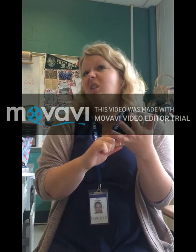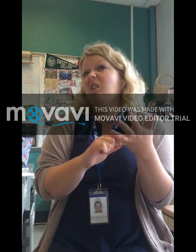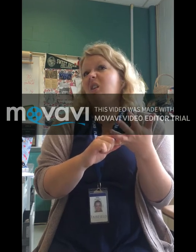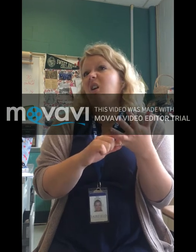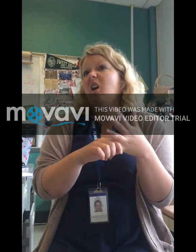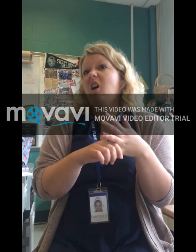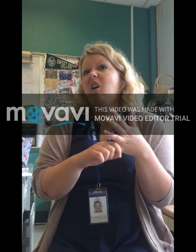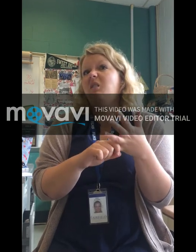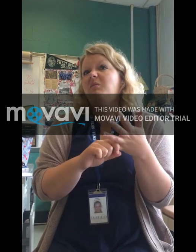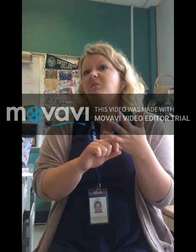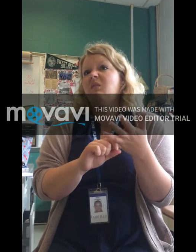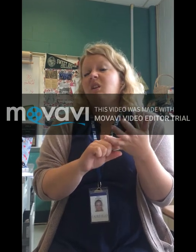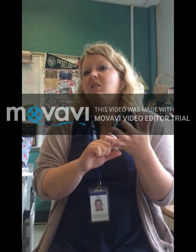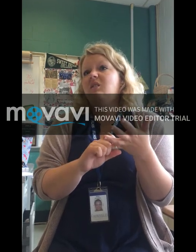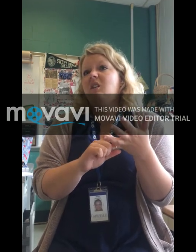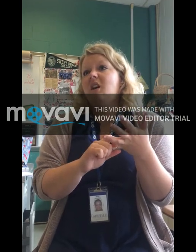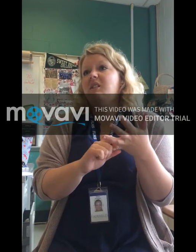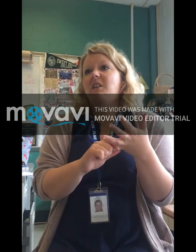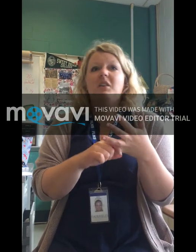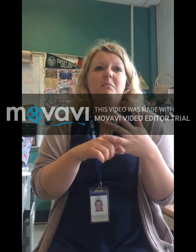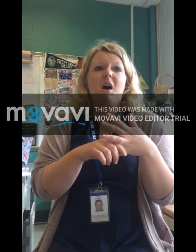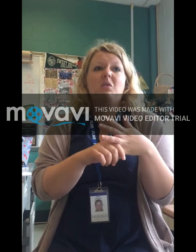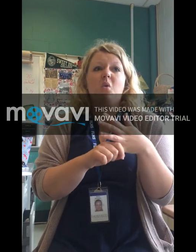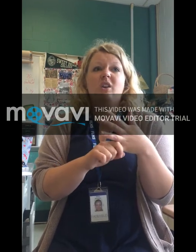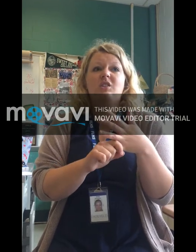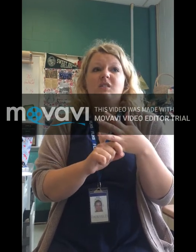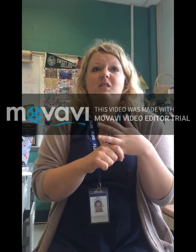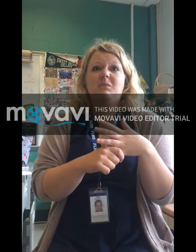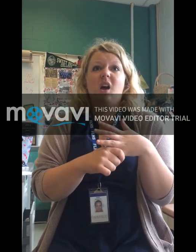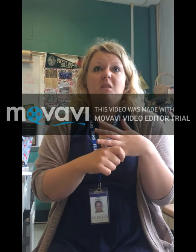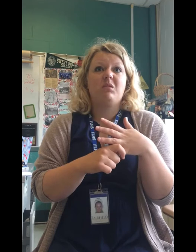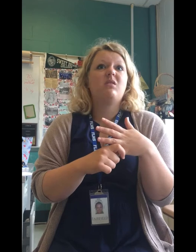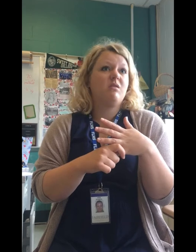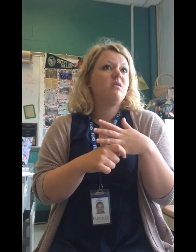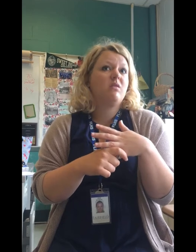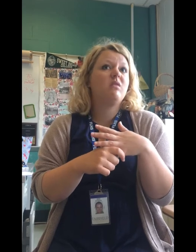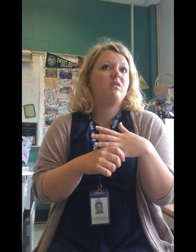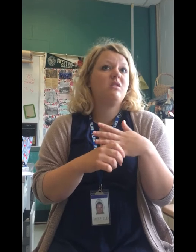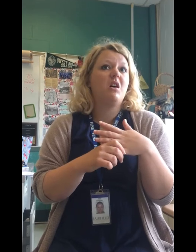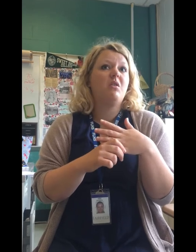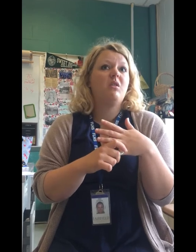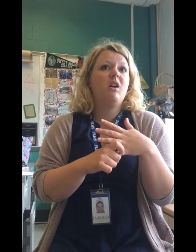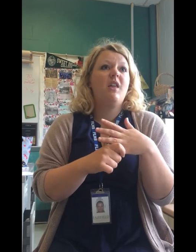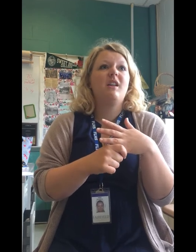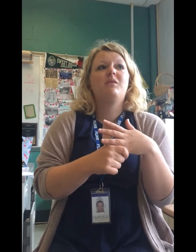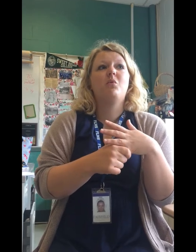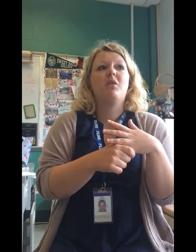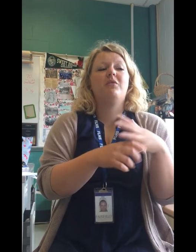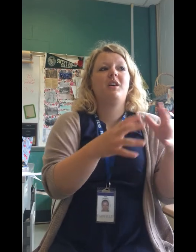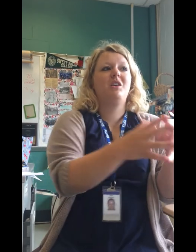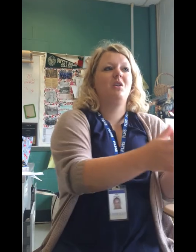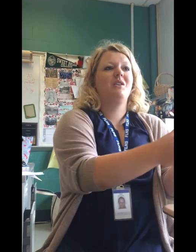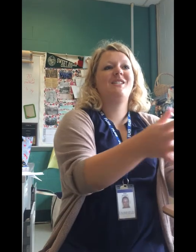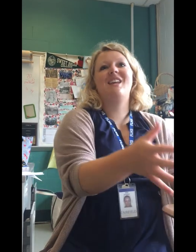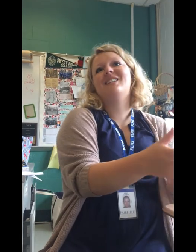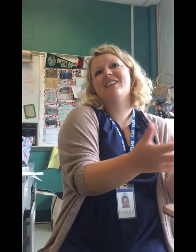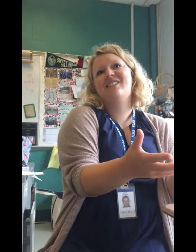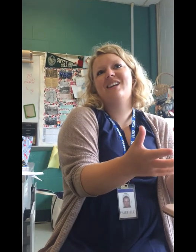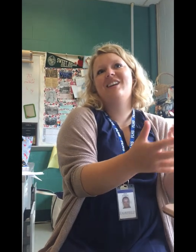as kind of like model questions sometimes. So, and that's more of like, you know, a state testing,